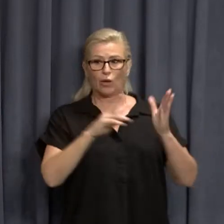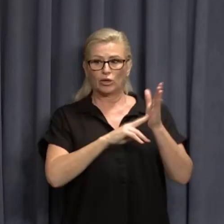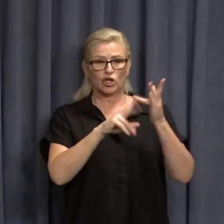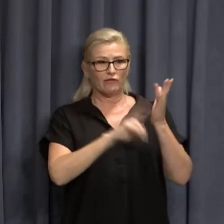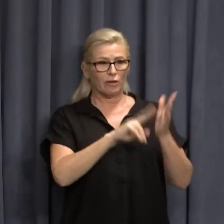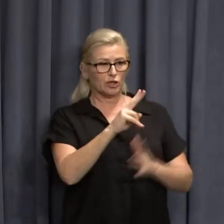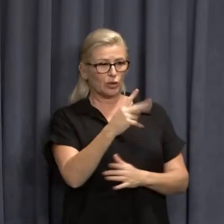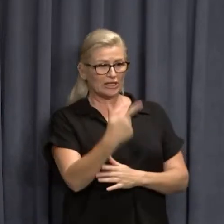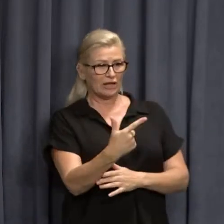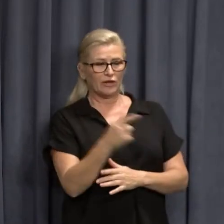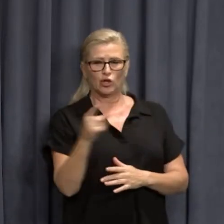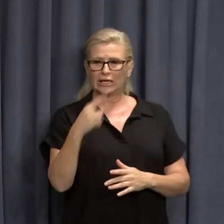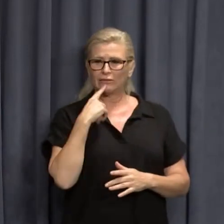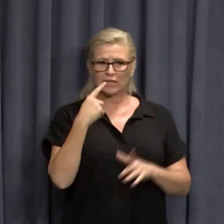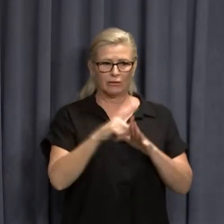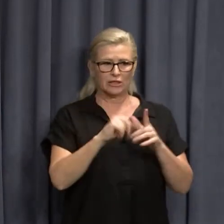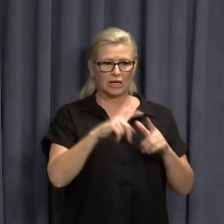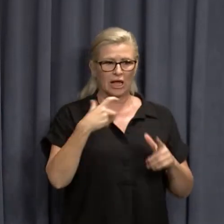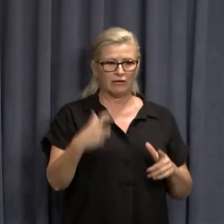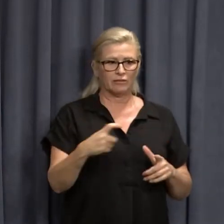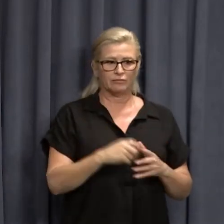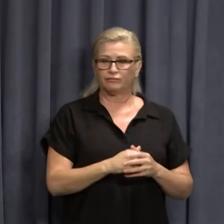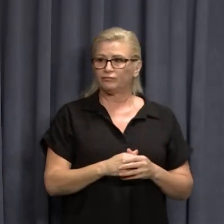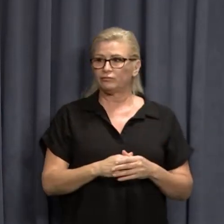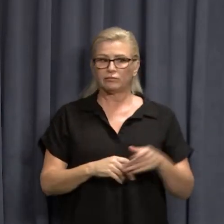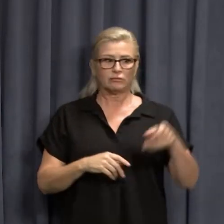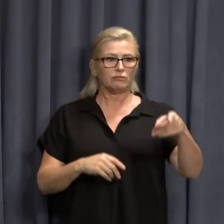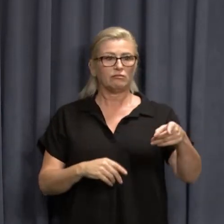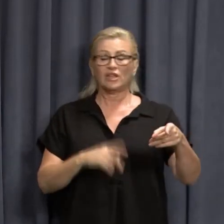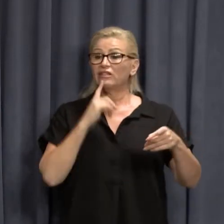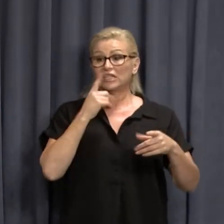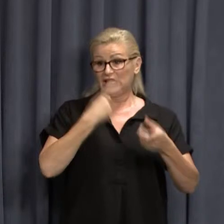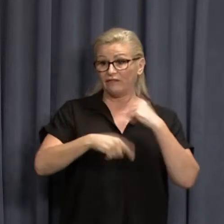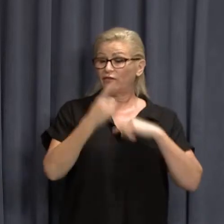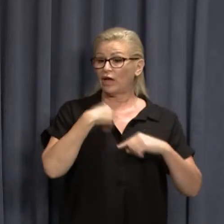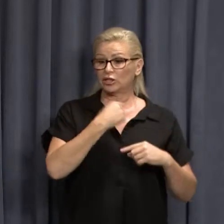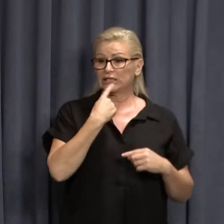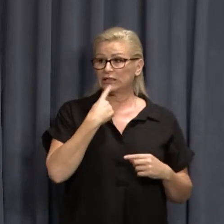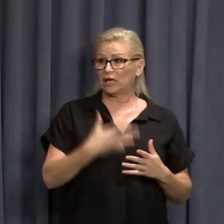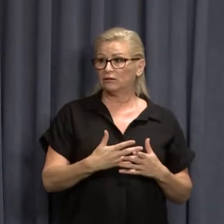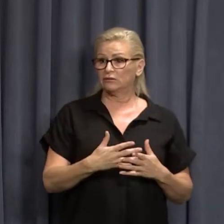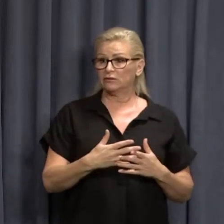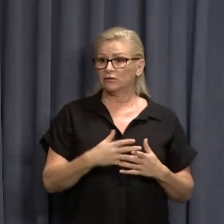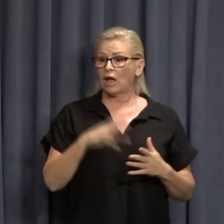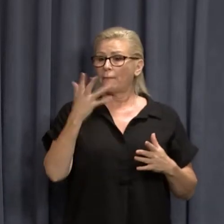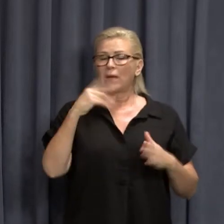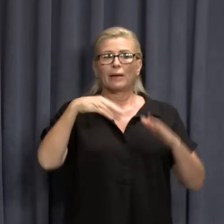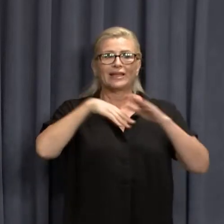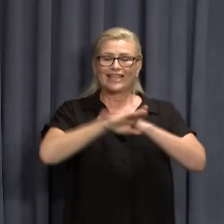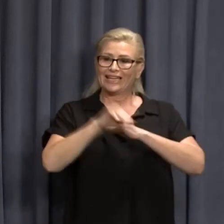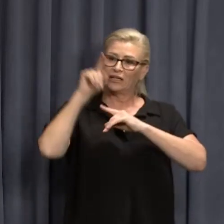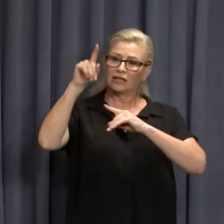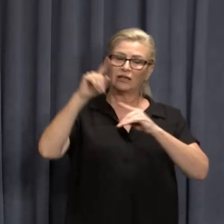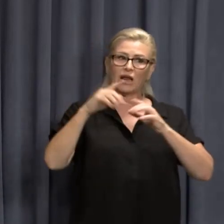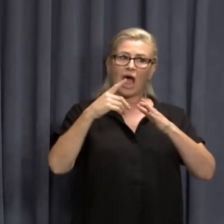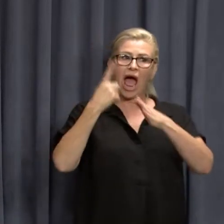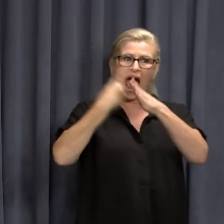but you keep on saying December 8? The advice we have is, I think it might have appeared in South Africa in